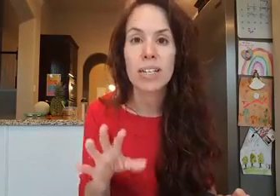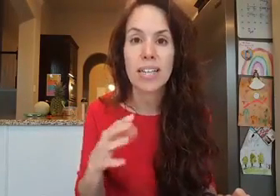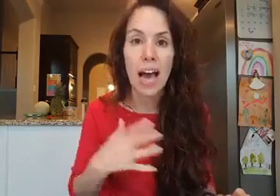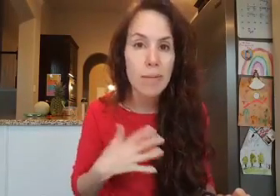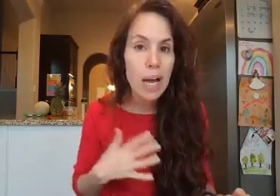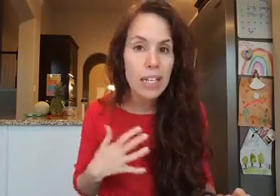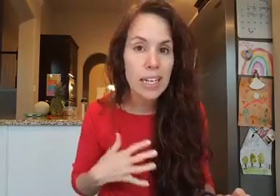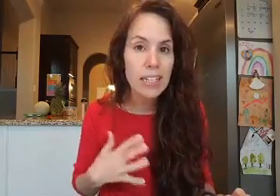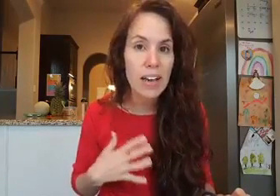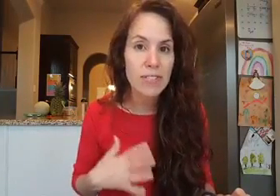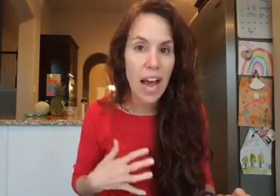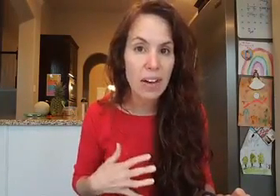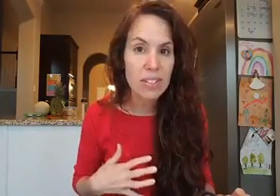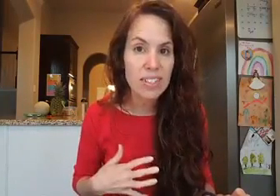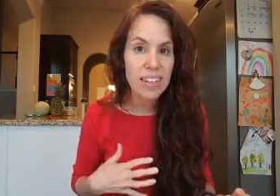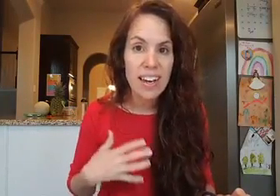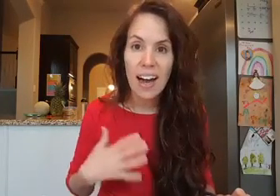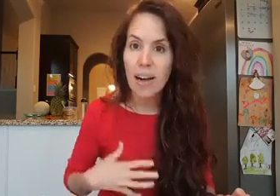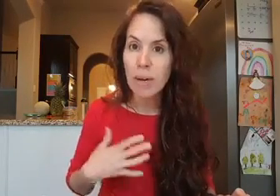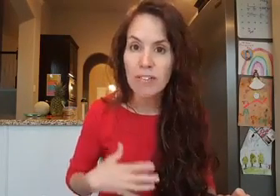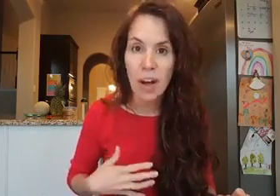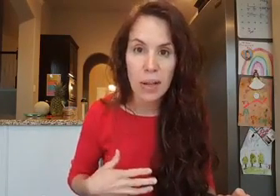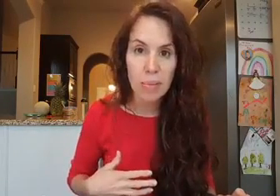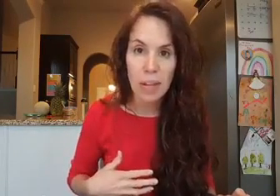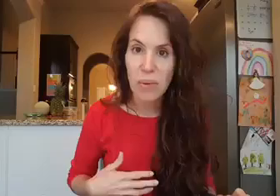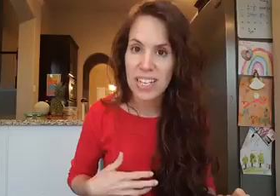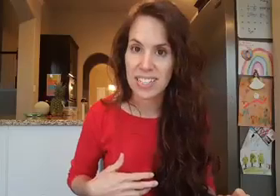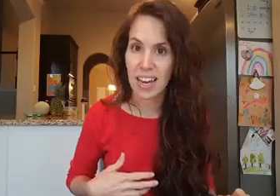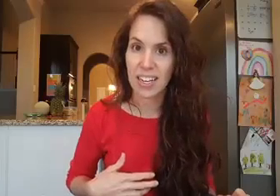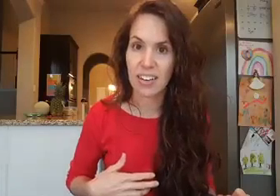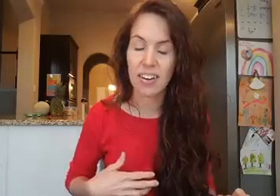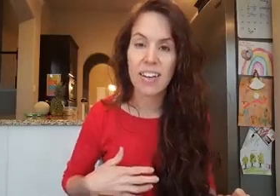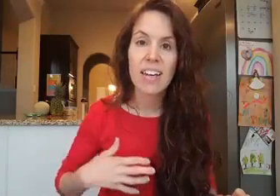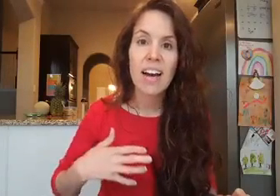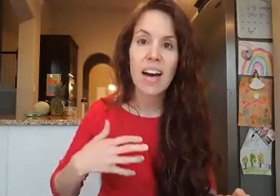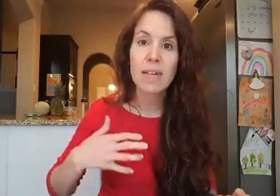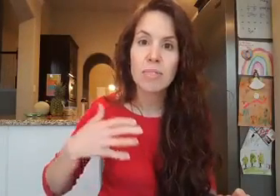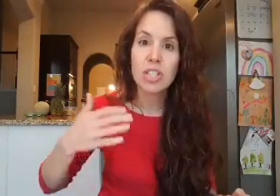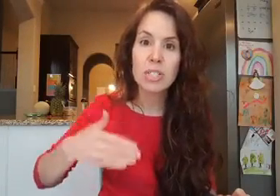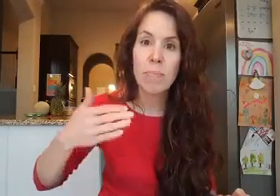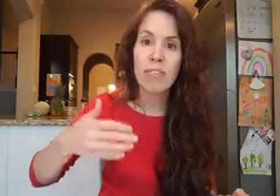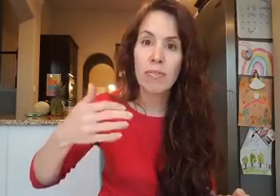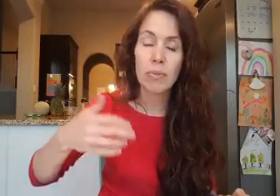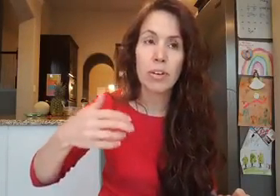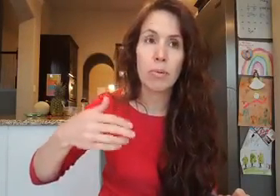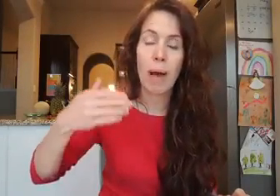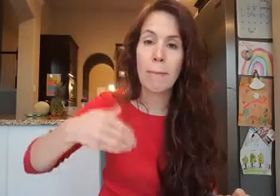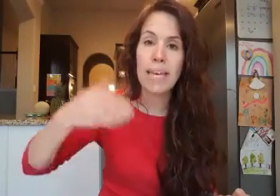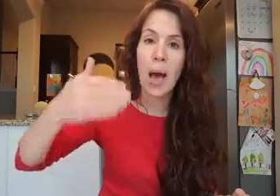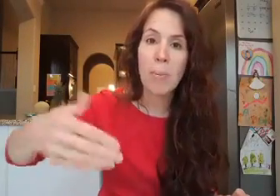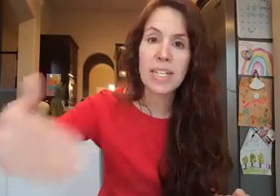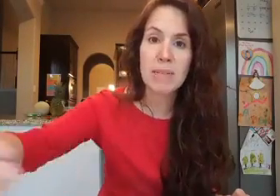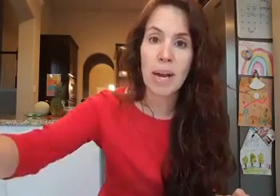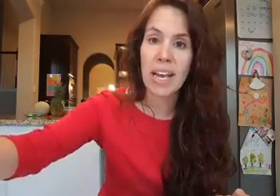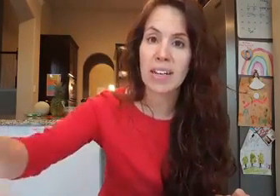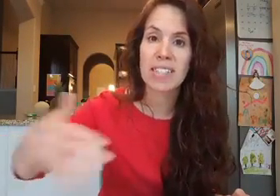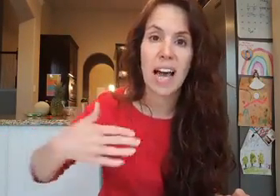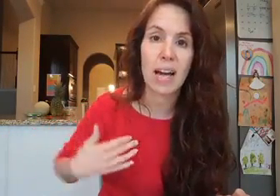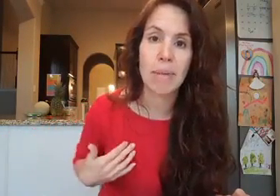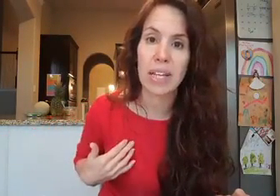I'm not getting left out. I'm not falling by the wayside here. Um, just, you know, by me helping somebody else, I'm not